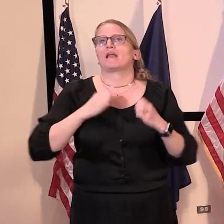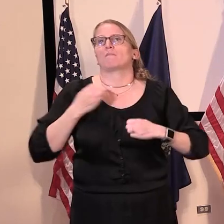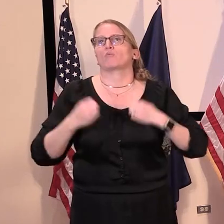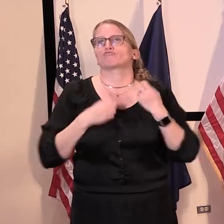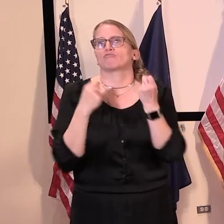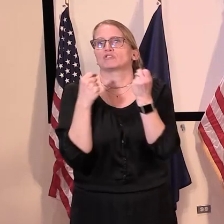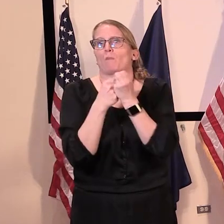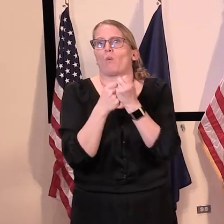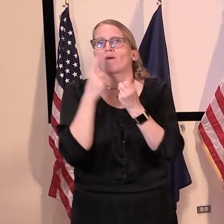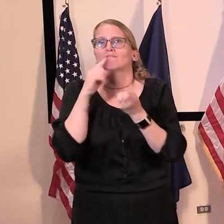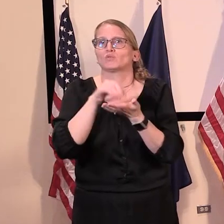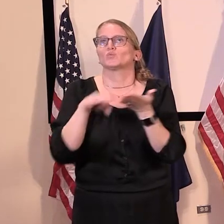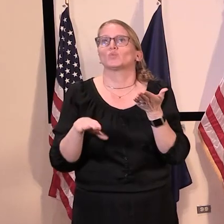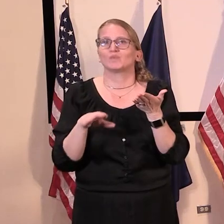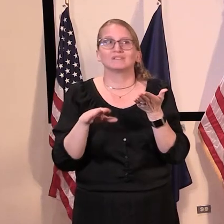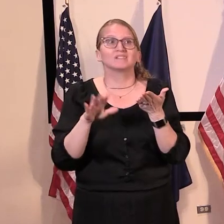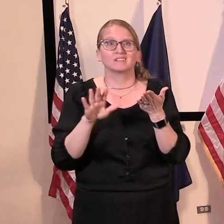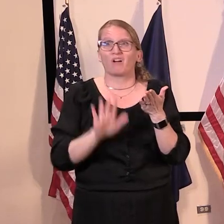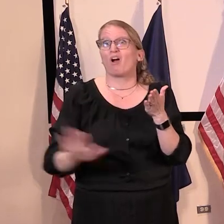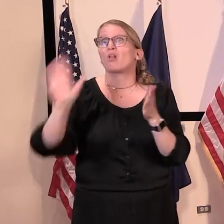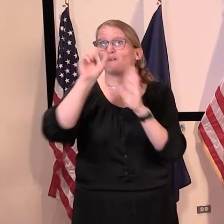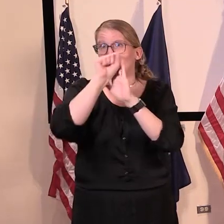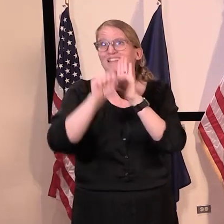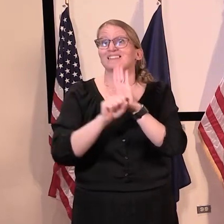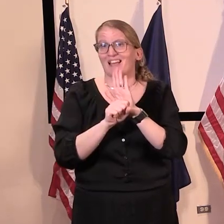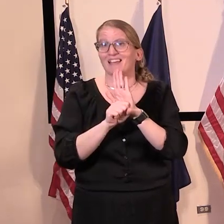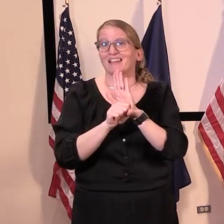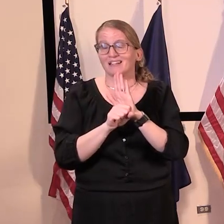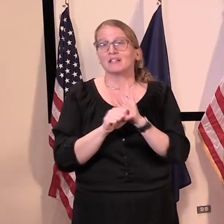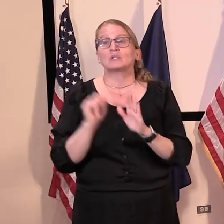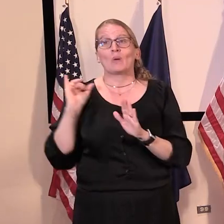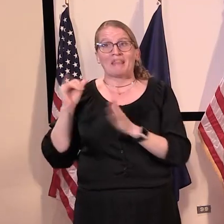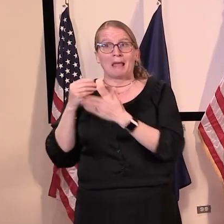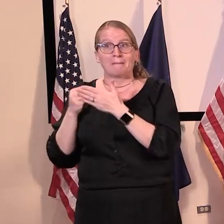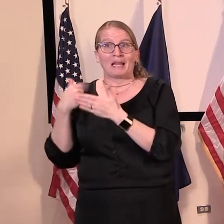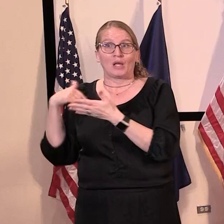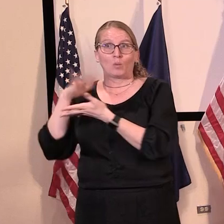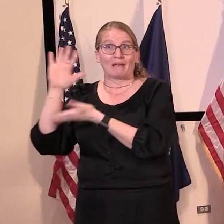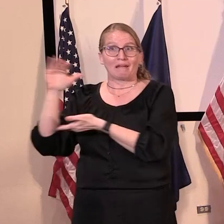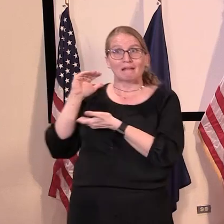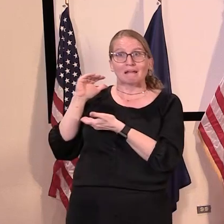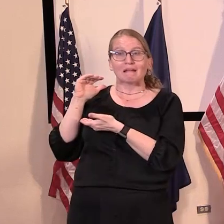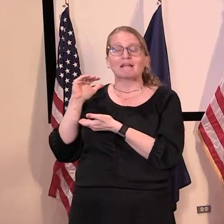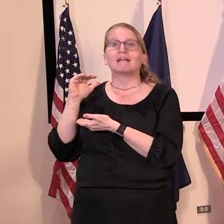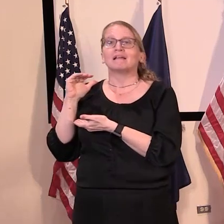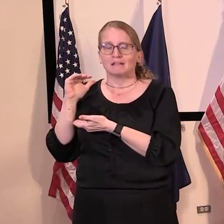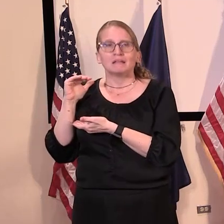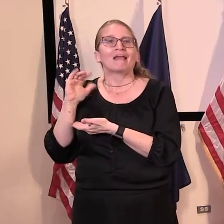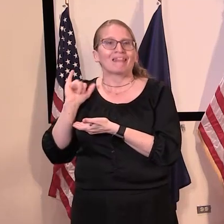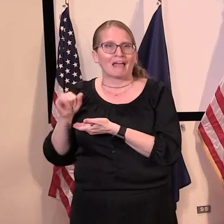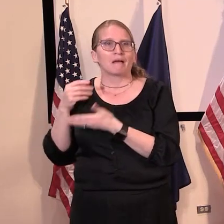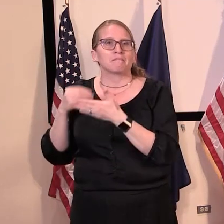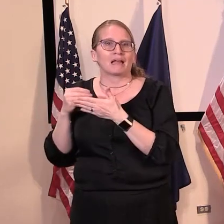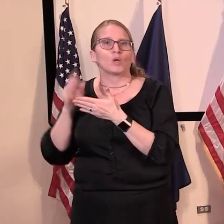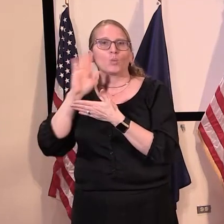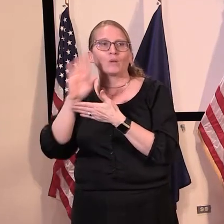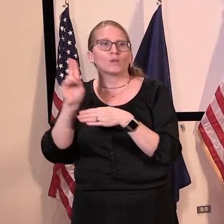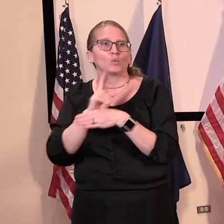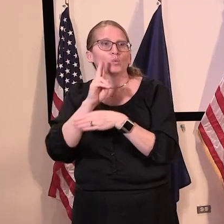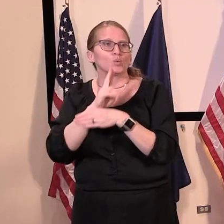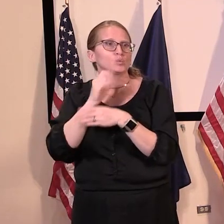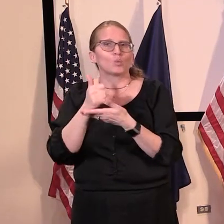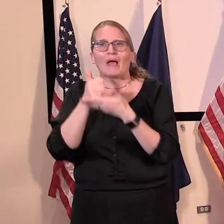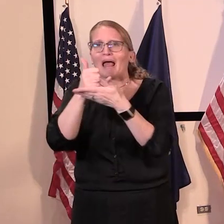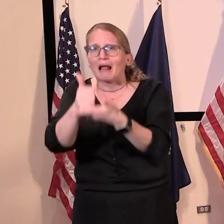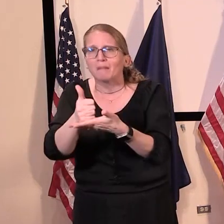so we're, um, thinking that both of our reservation, uh, would be, uh, targeted to support, uh, the social and emotional